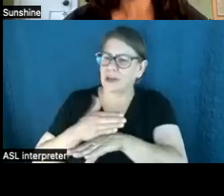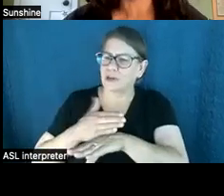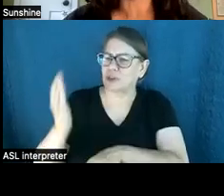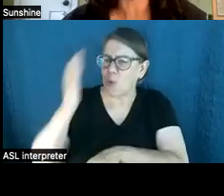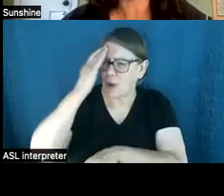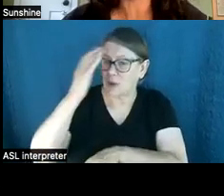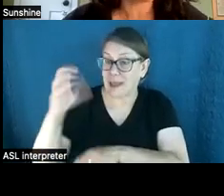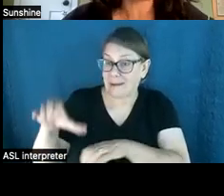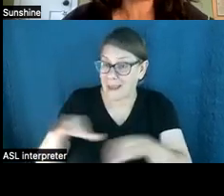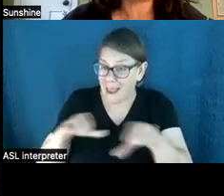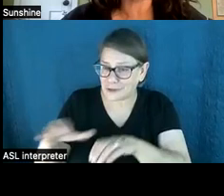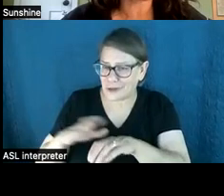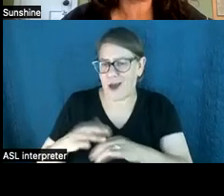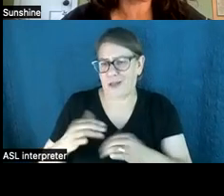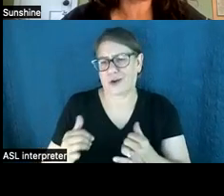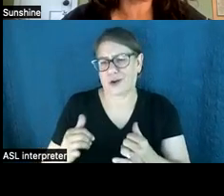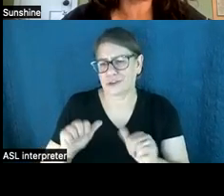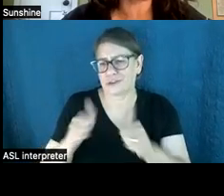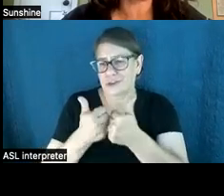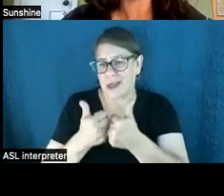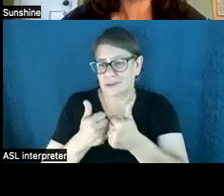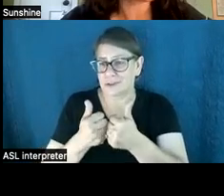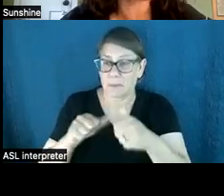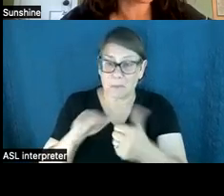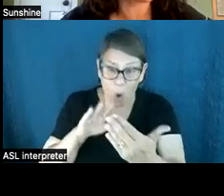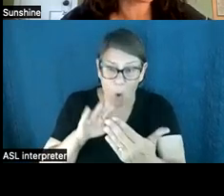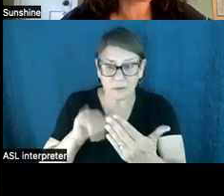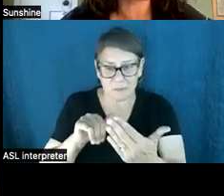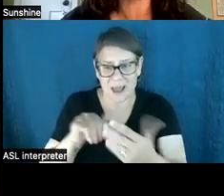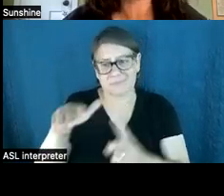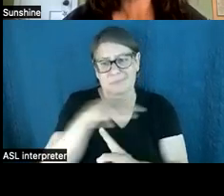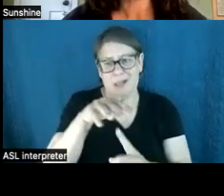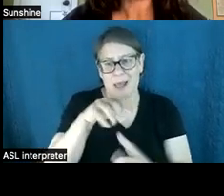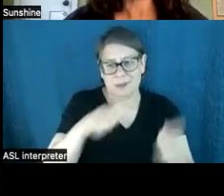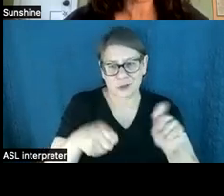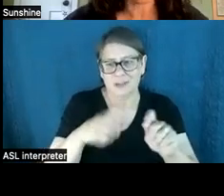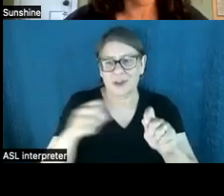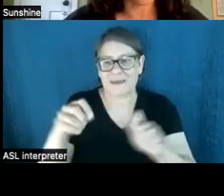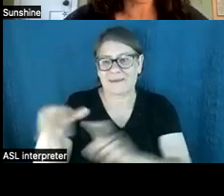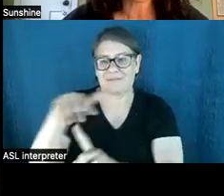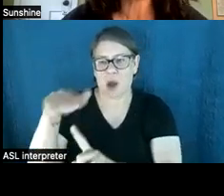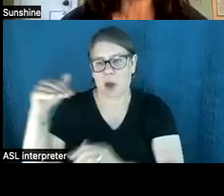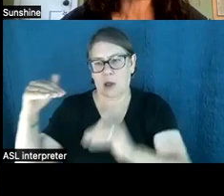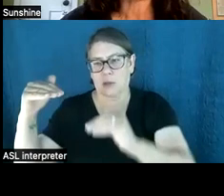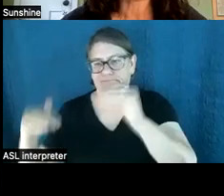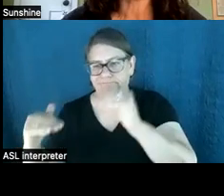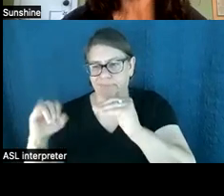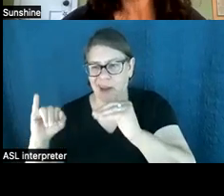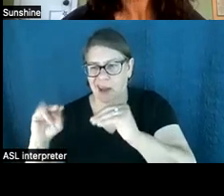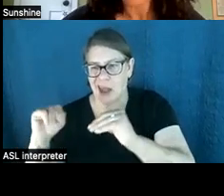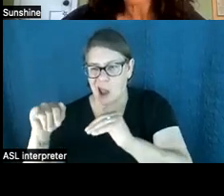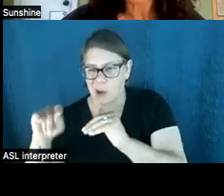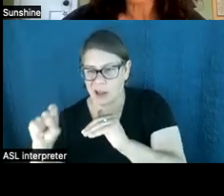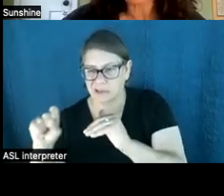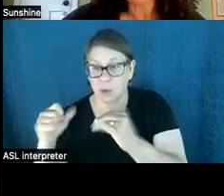on the urgent challenges posed by climate change and environmental inequities. As of right now, we need to raise only